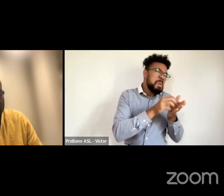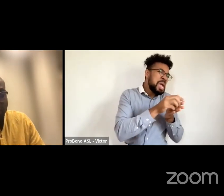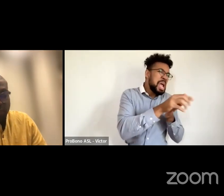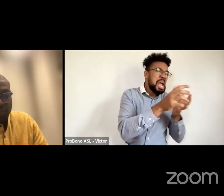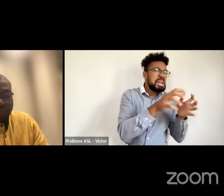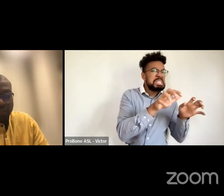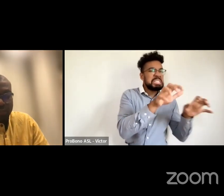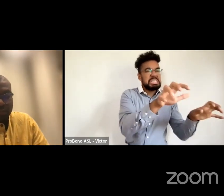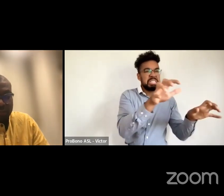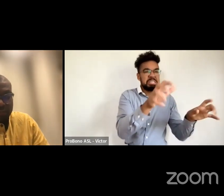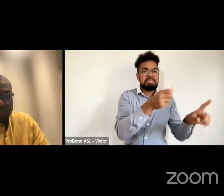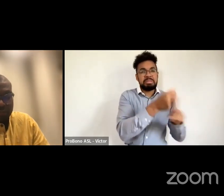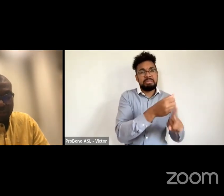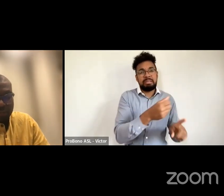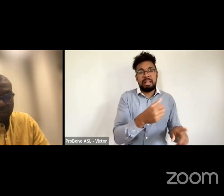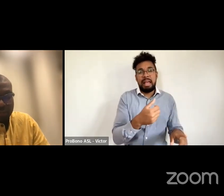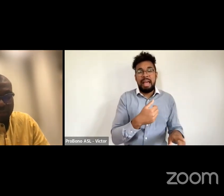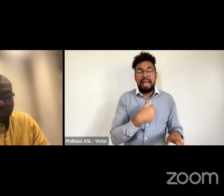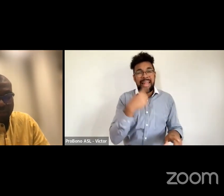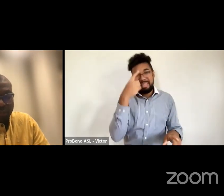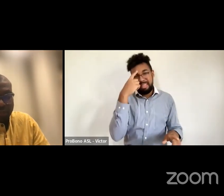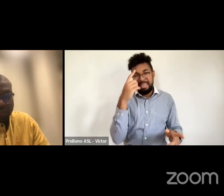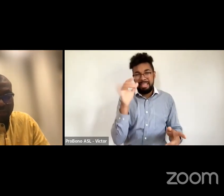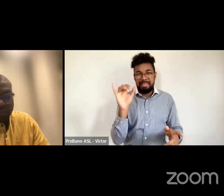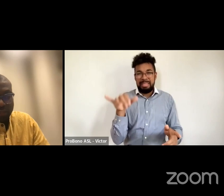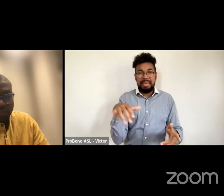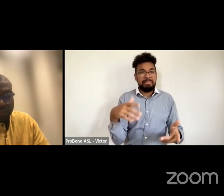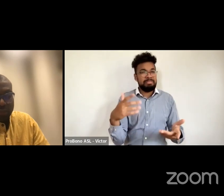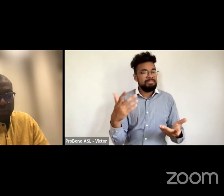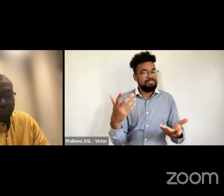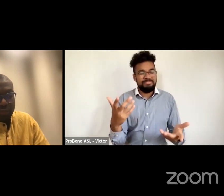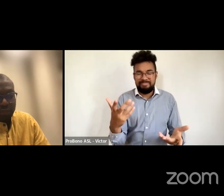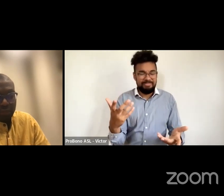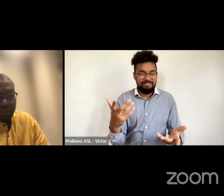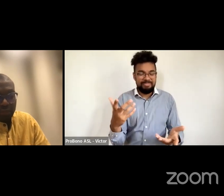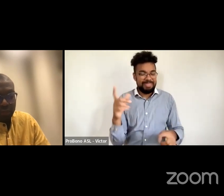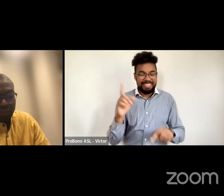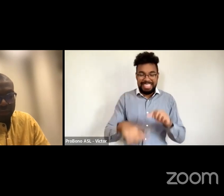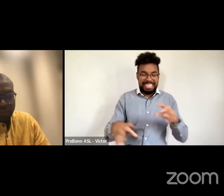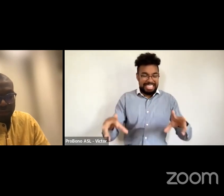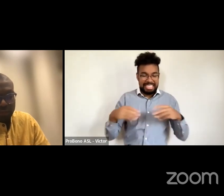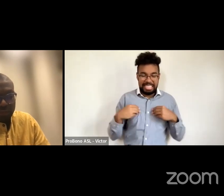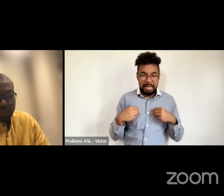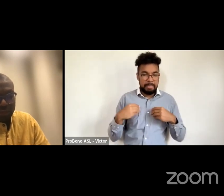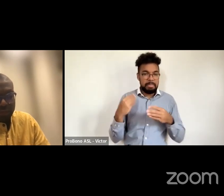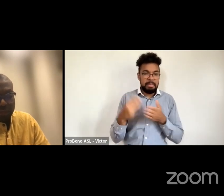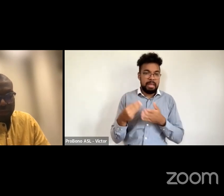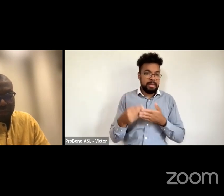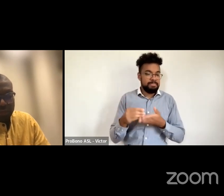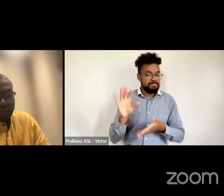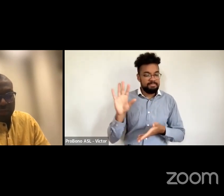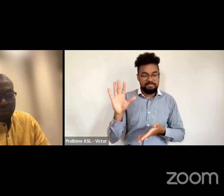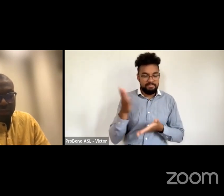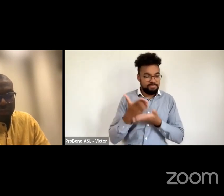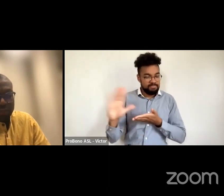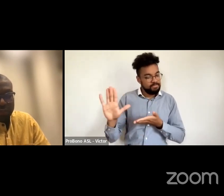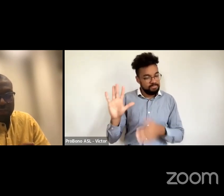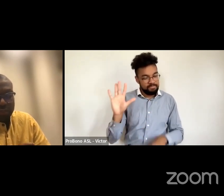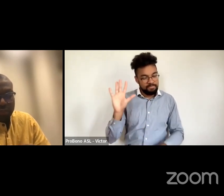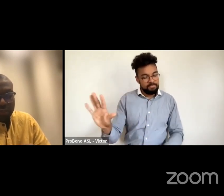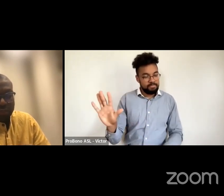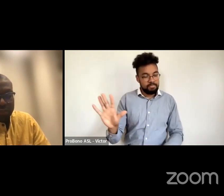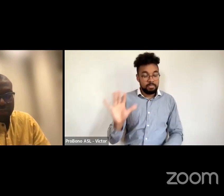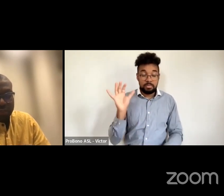will i collect money from it no have i ever collected money from it no personally again that's why i'm aligning with the